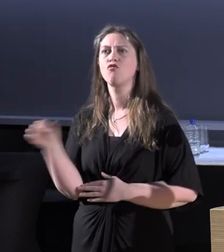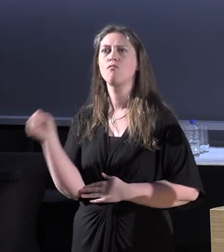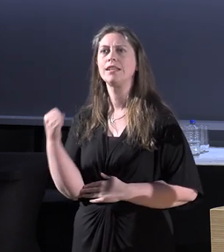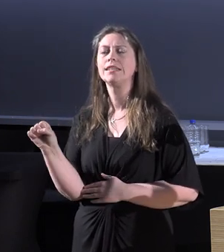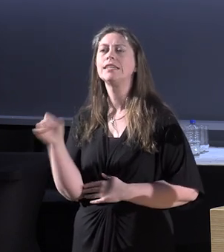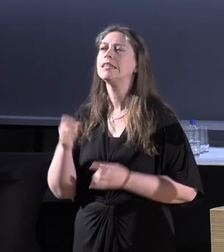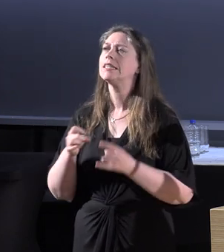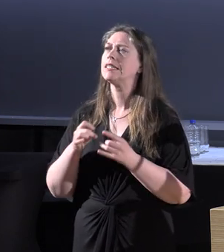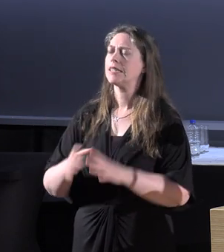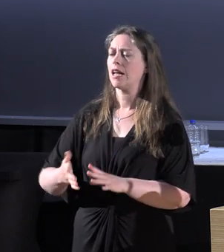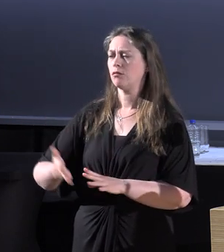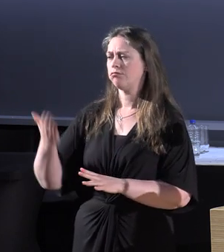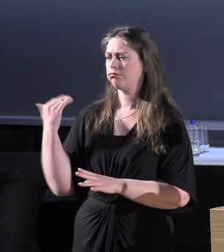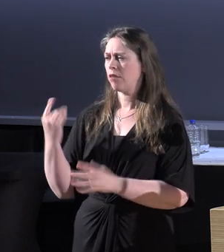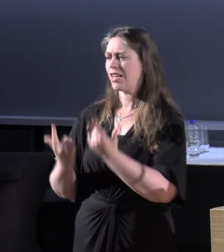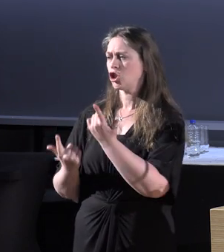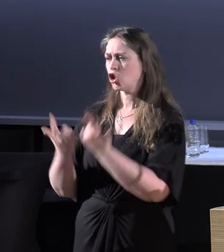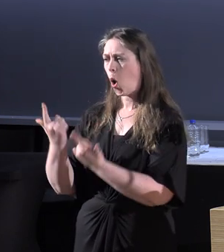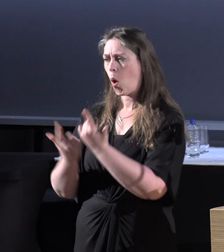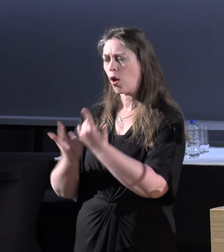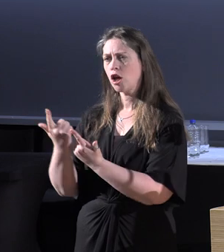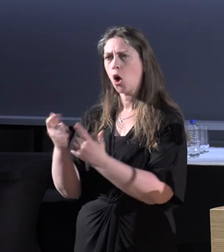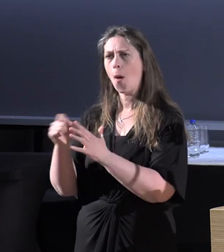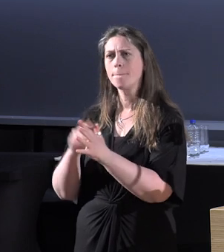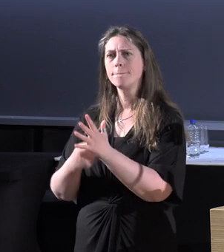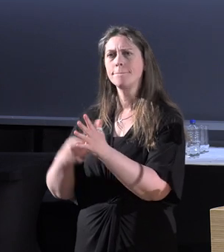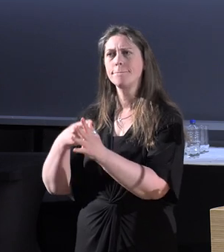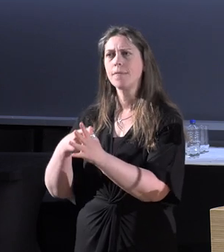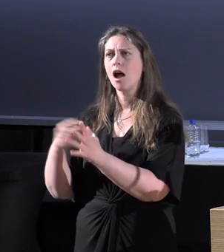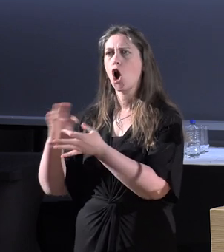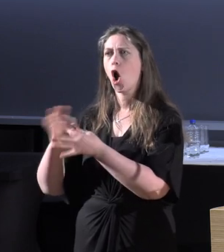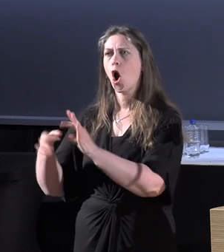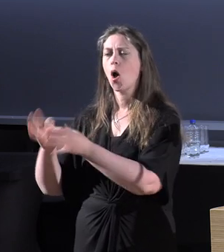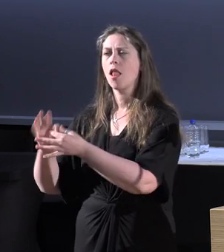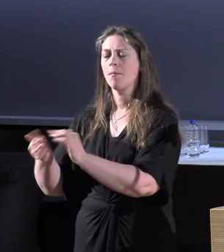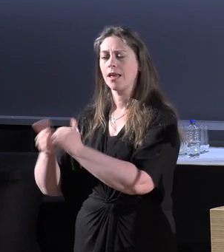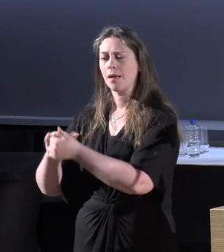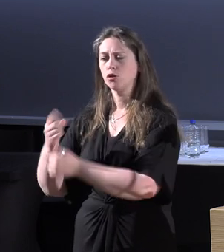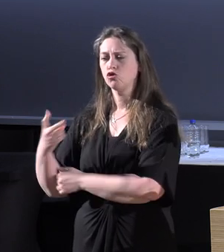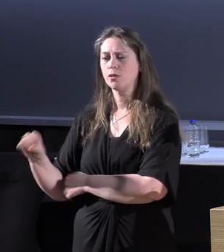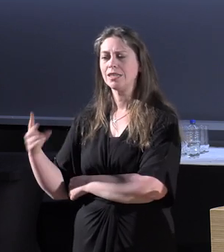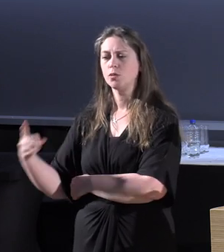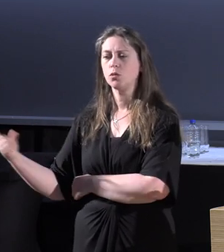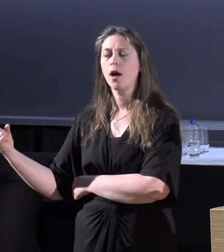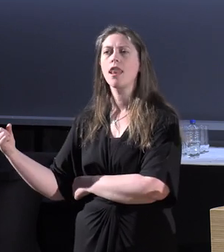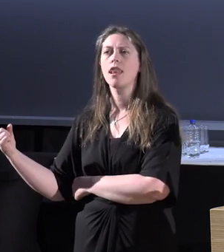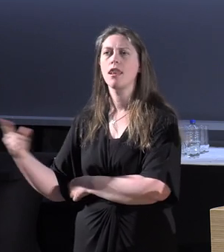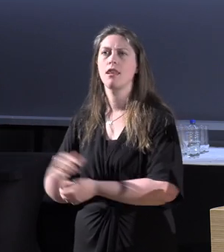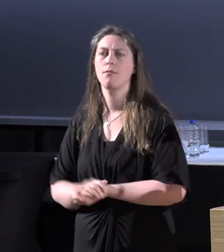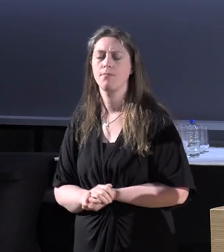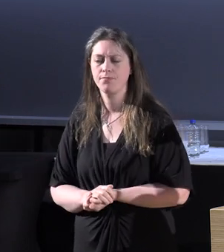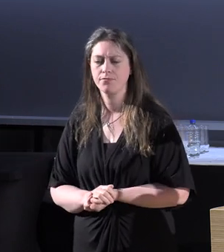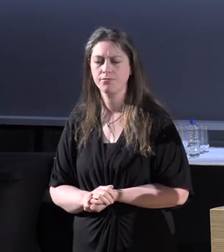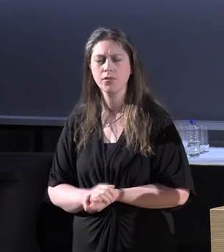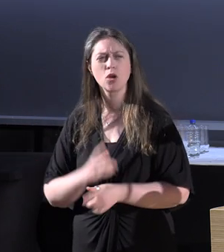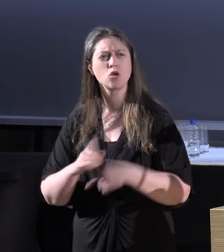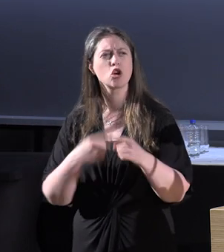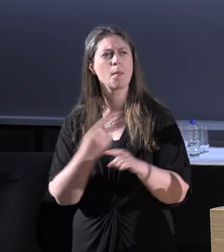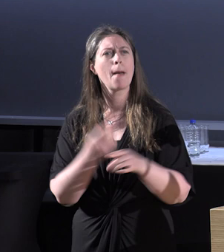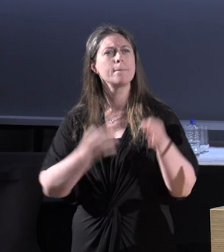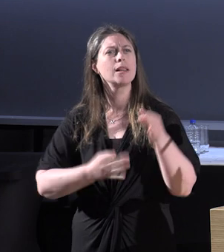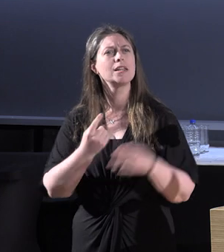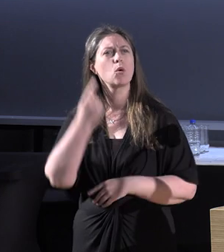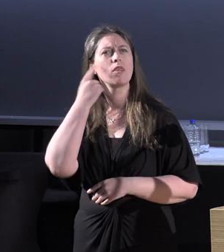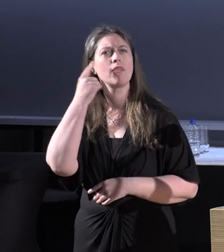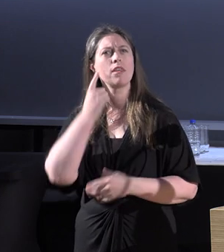the Tokyo Paralympic Games in 2021. Talk about political thinking and